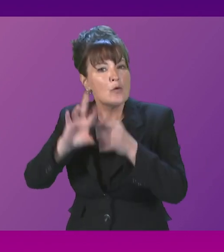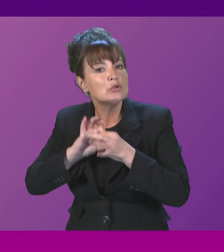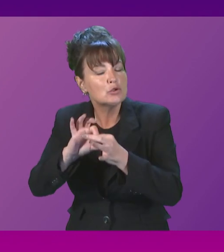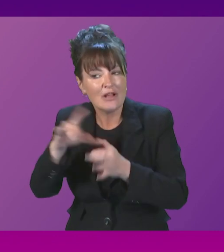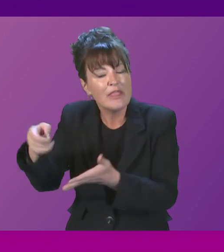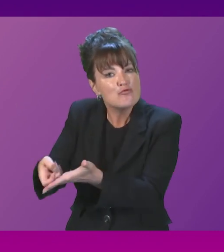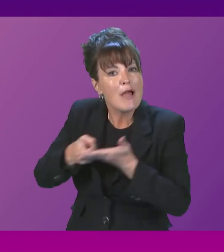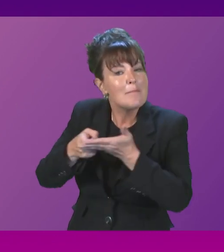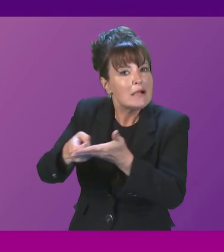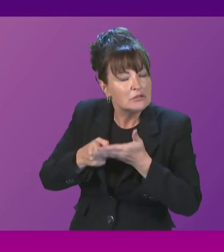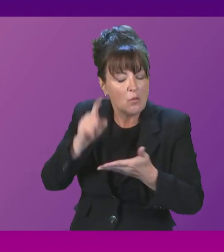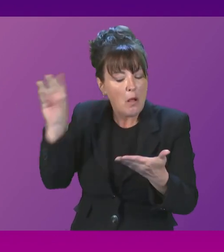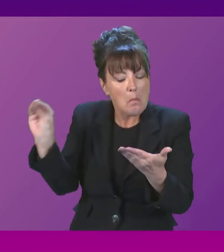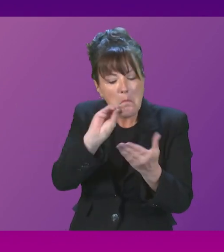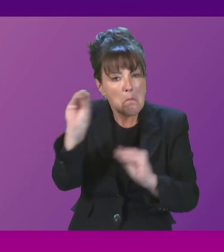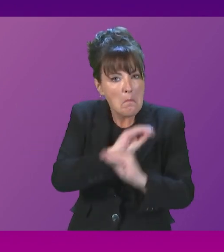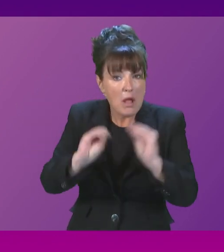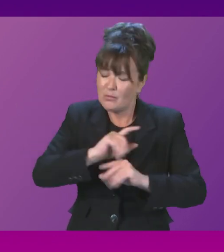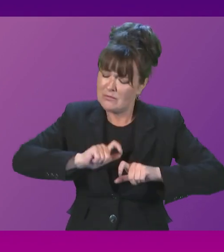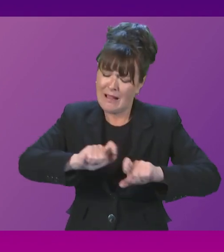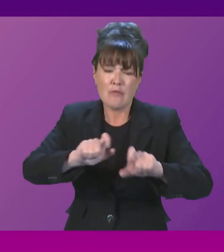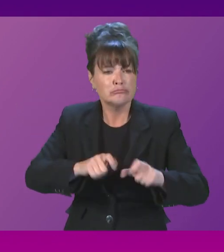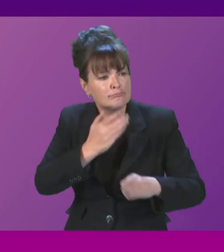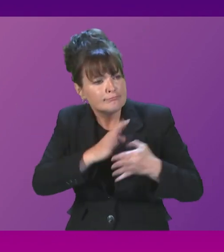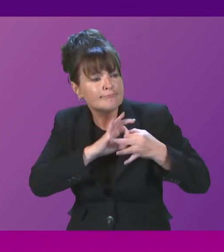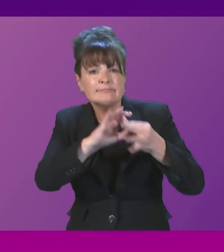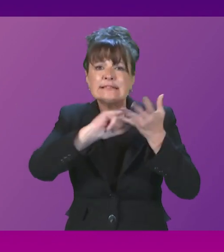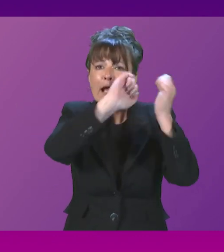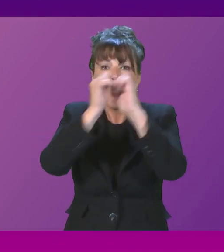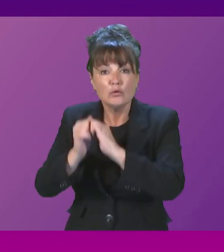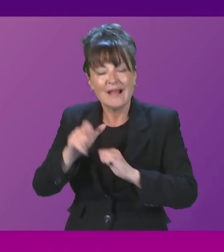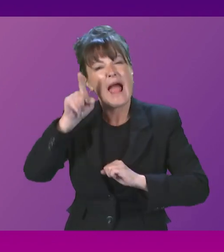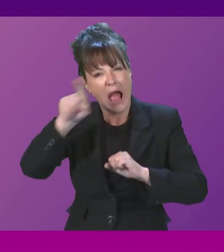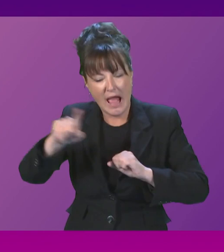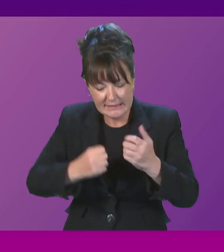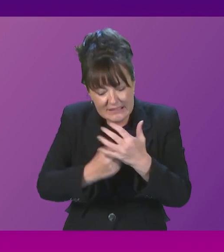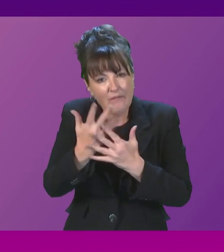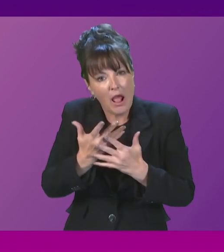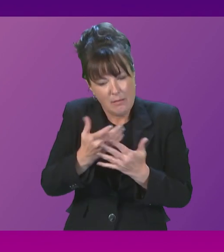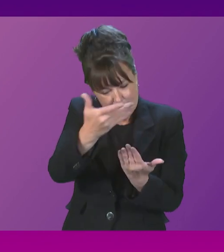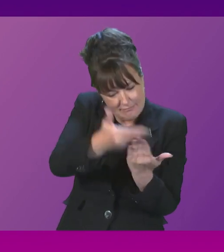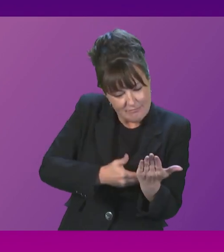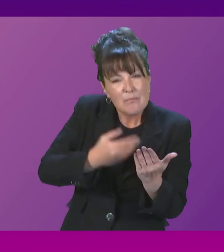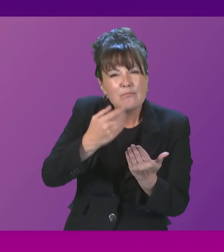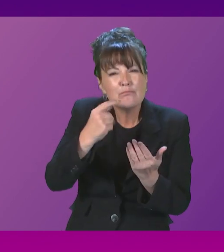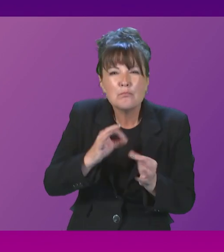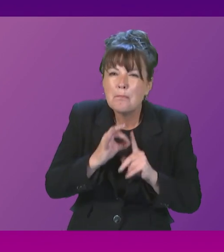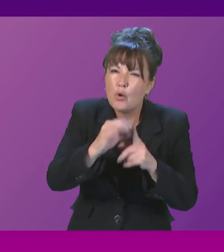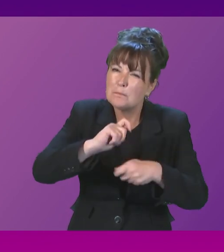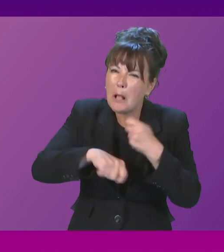continue to engage with all stakeholders as we continue to develop the detail of these proposals. Liz Smith.